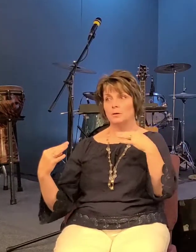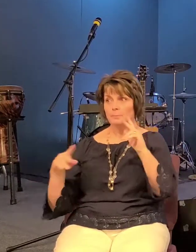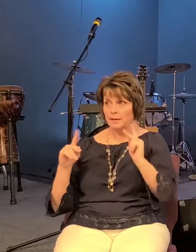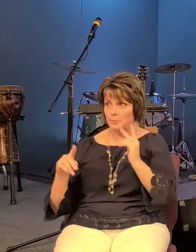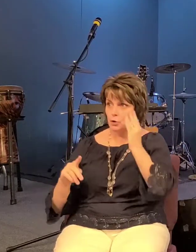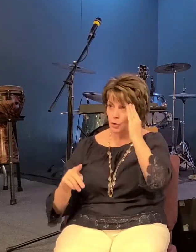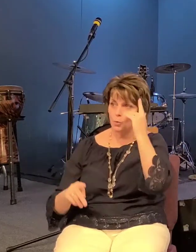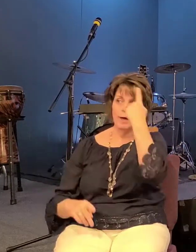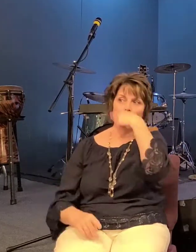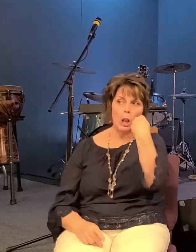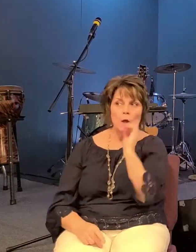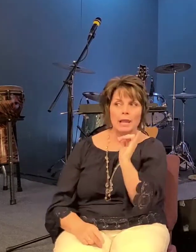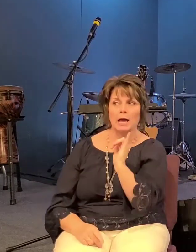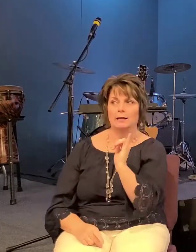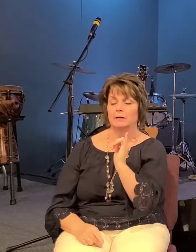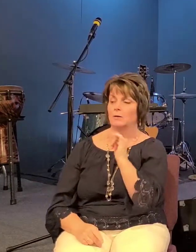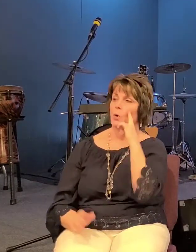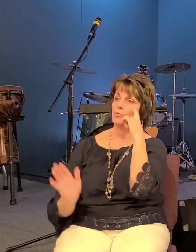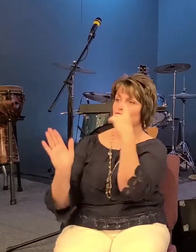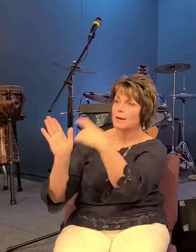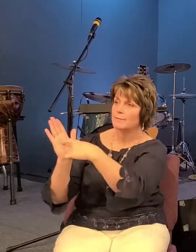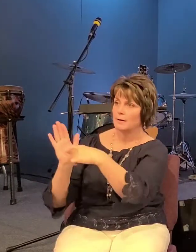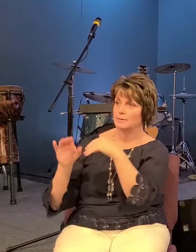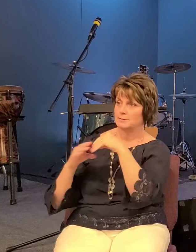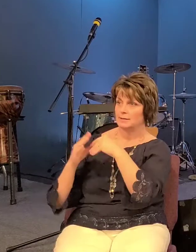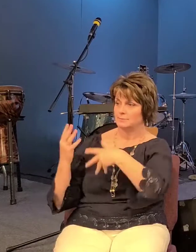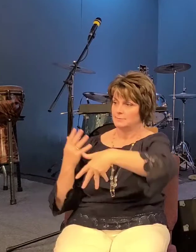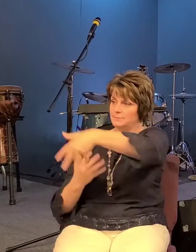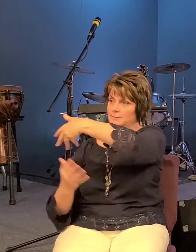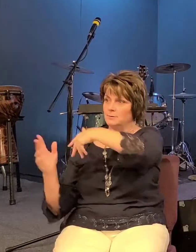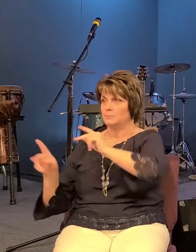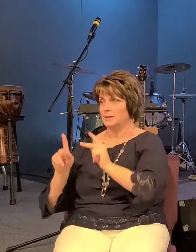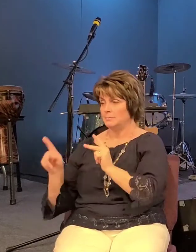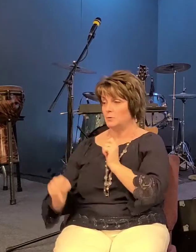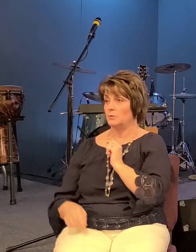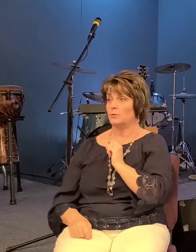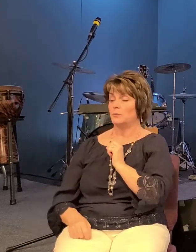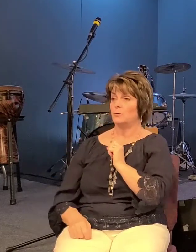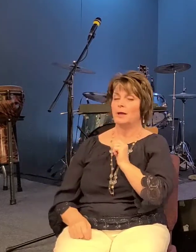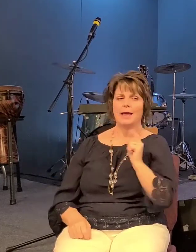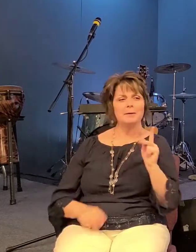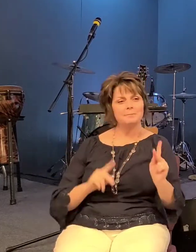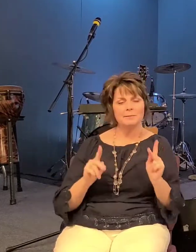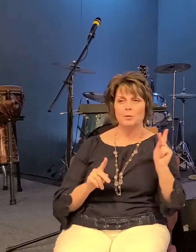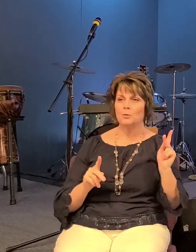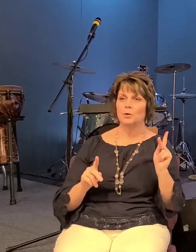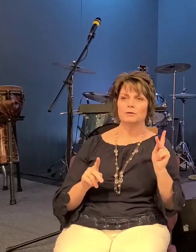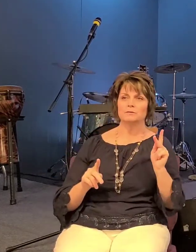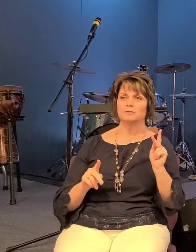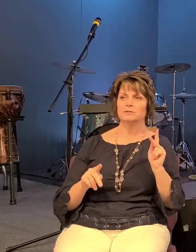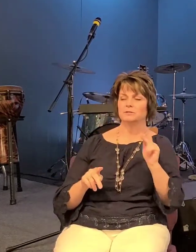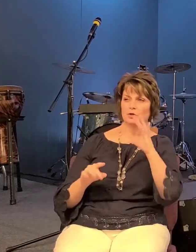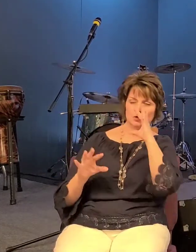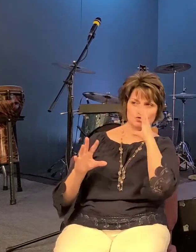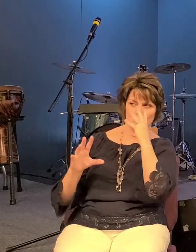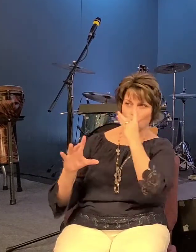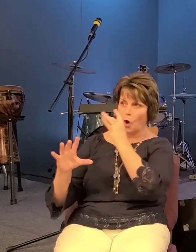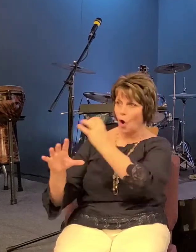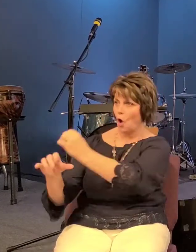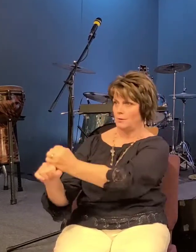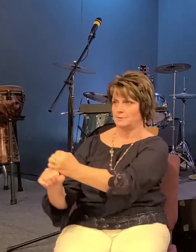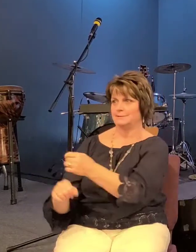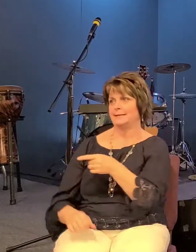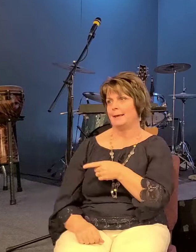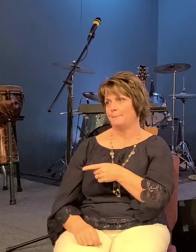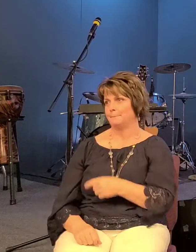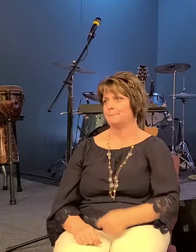knew what he looked like they recognized him in public and they they were drawn to him and so he had this